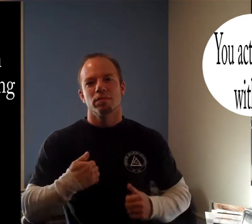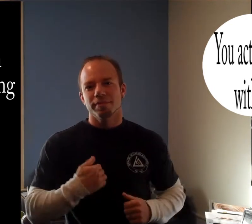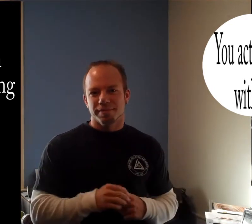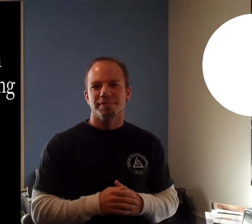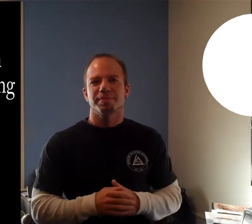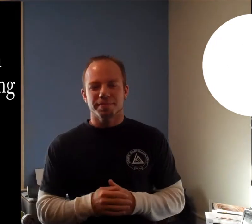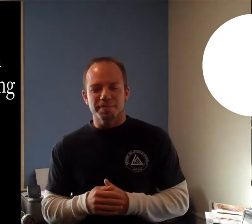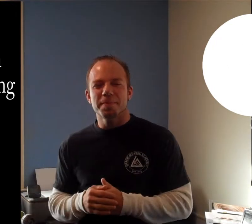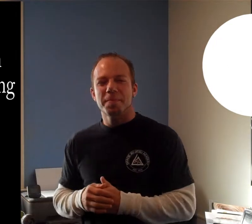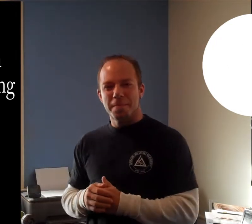We'll be right back.